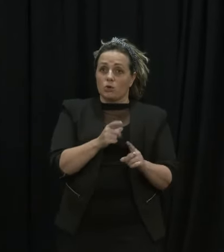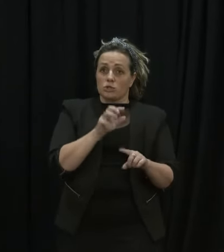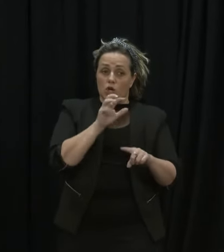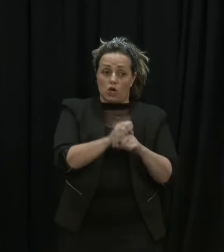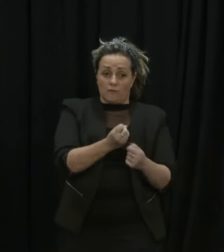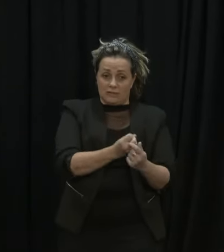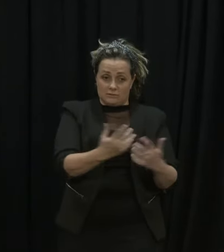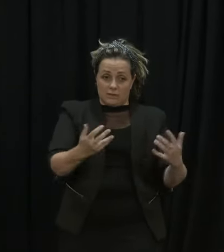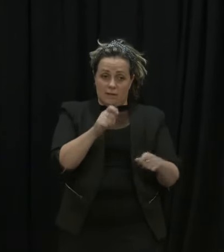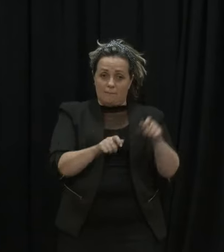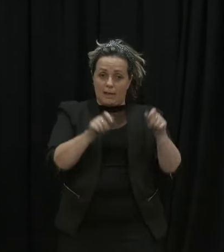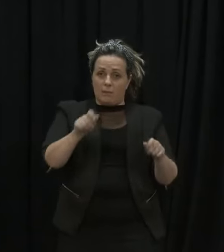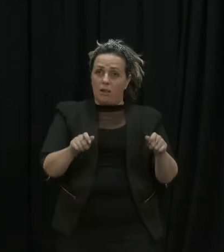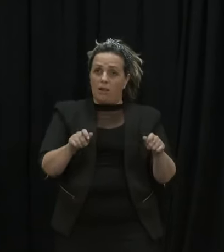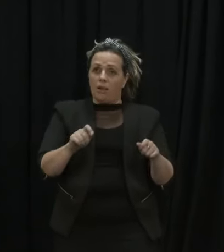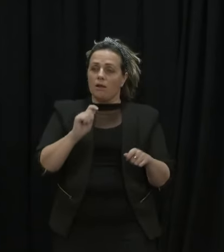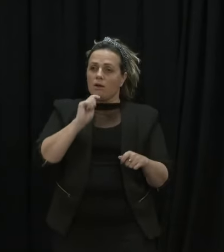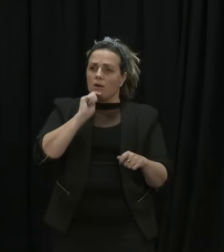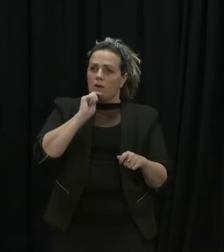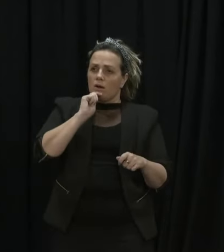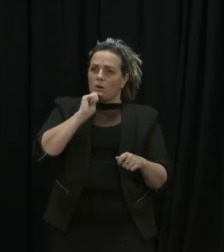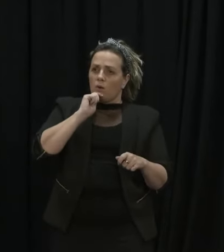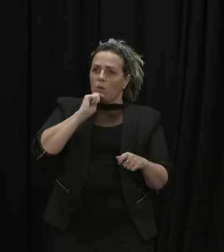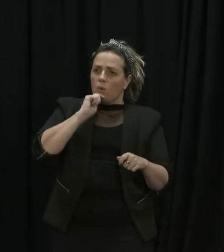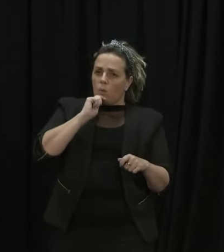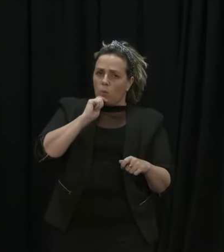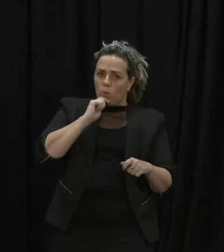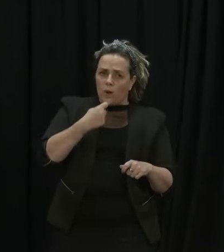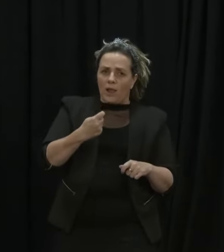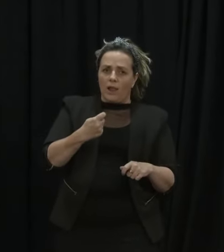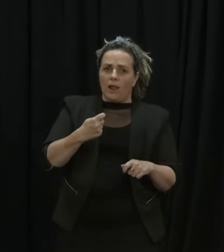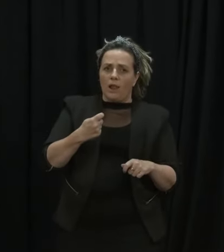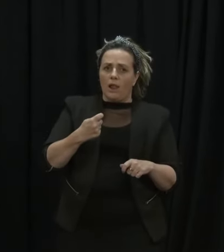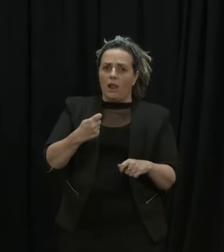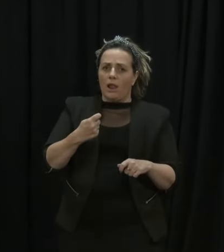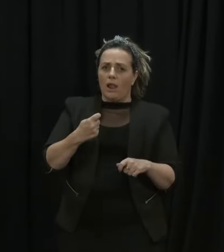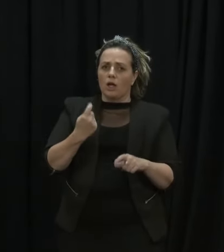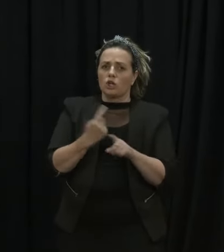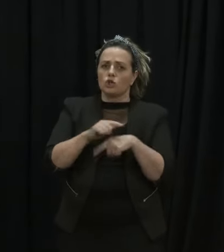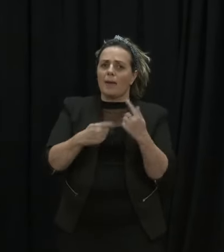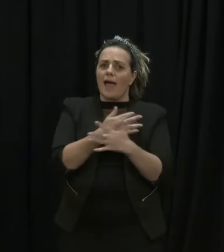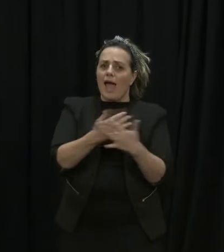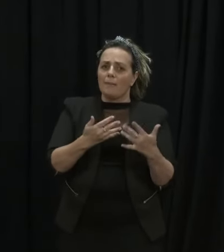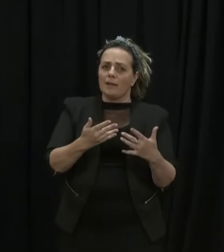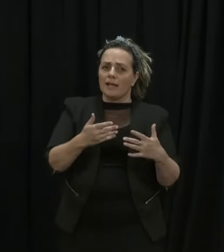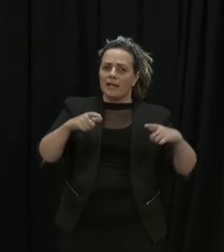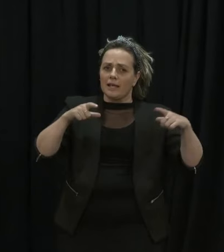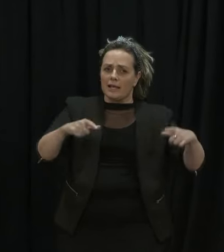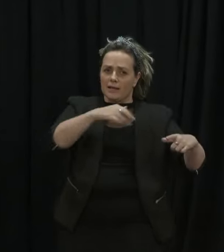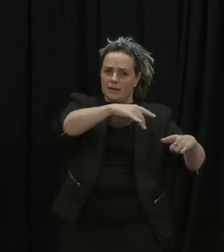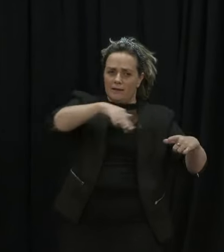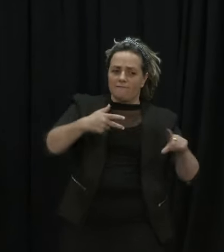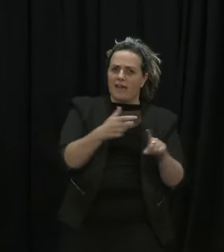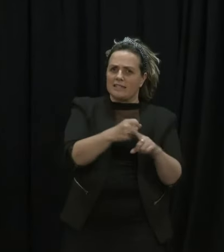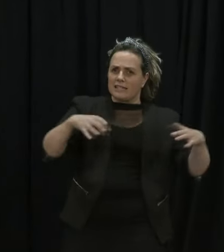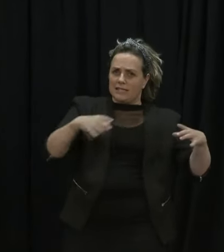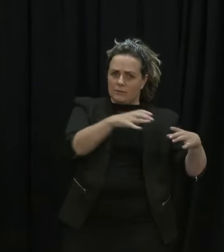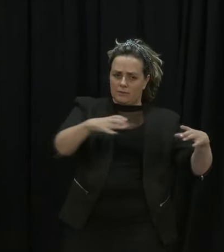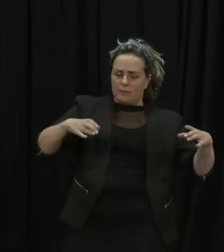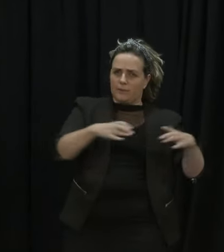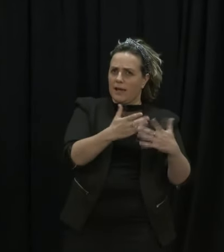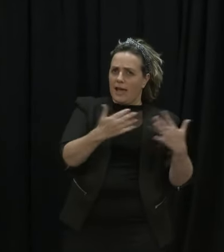vaccination rate just to try and reduce those hospitalisation levels yes and so actually we just saw